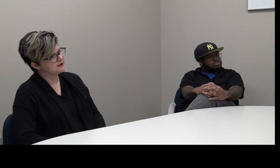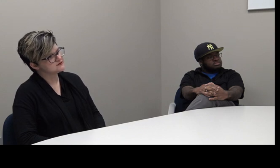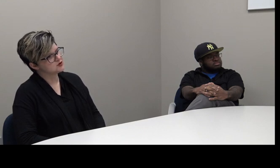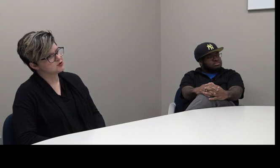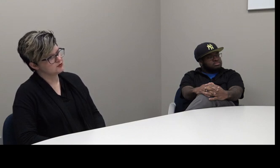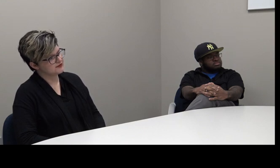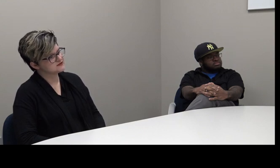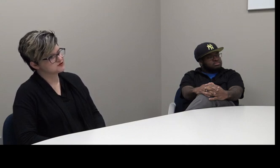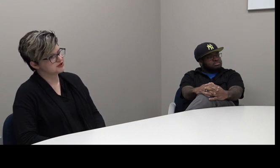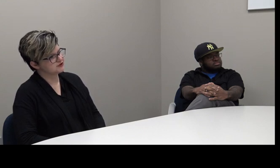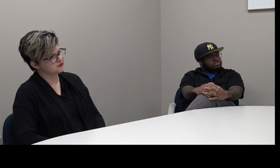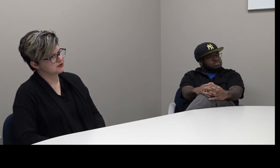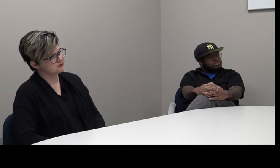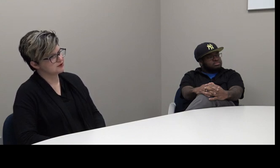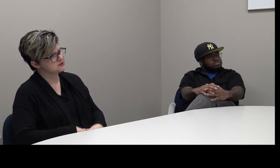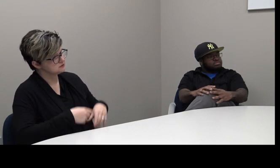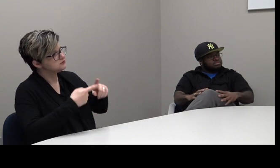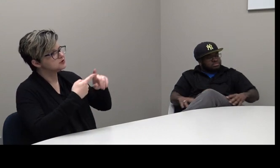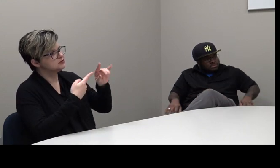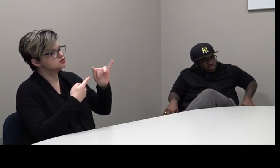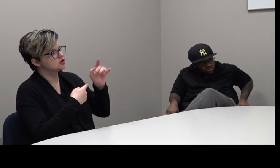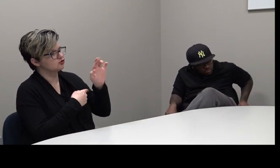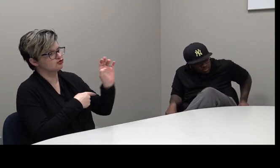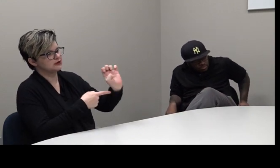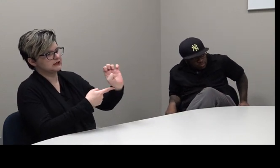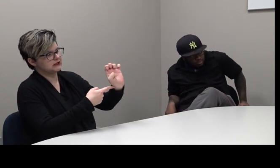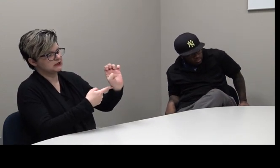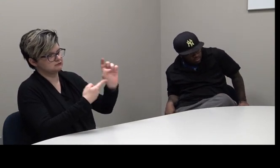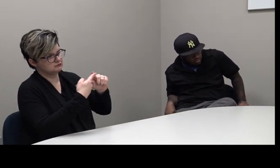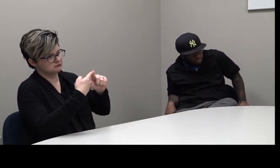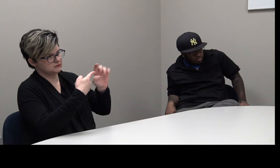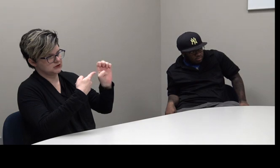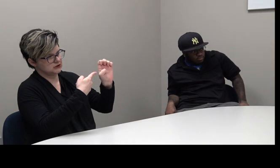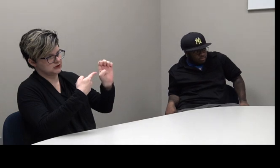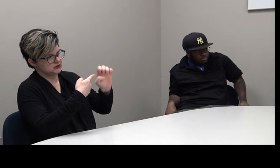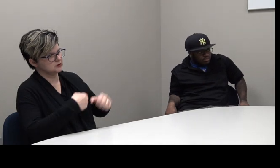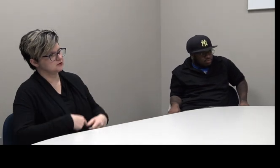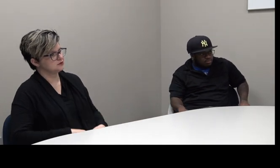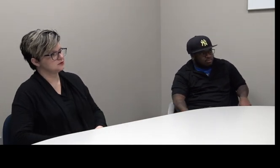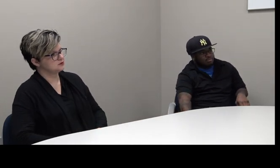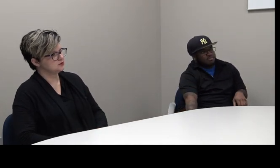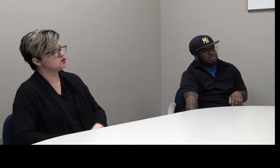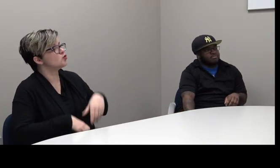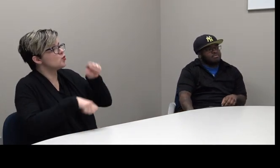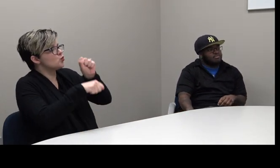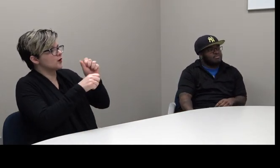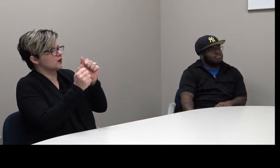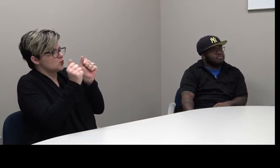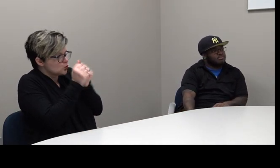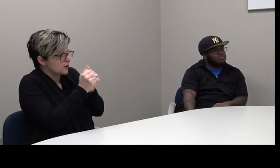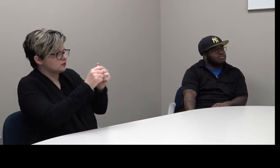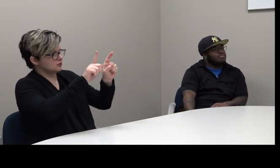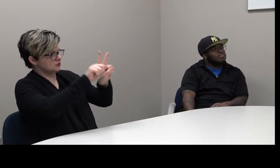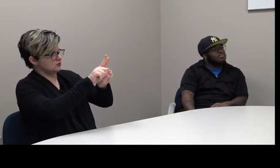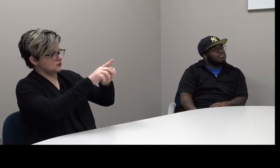Can you repeat, so that's for Janitor E, correct? Yeah, that's for Janitor E. So, you'll be working with the supervisor.